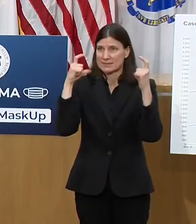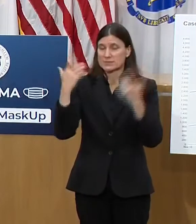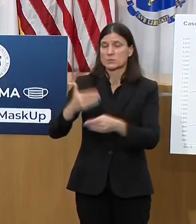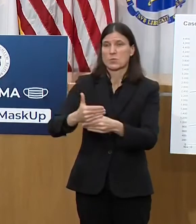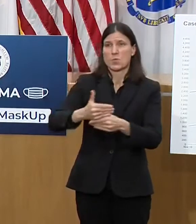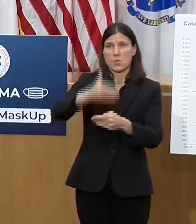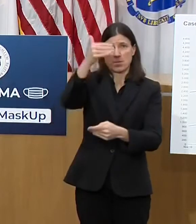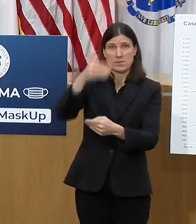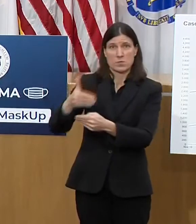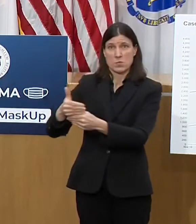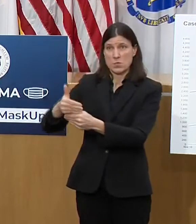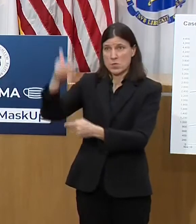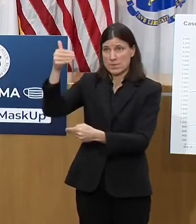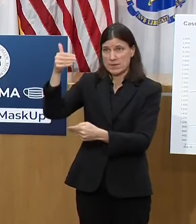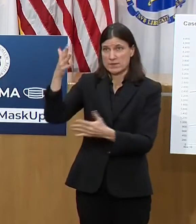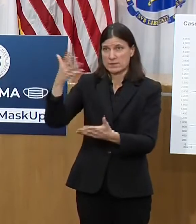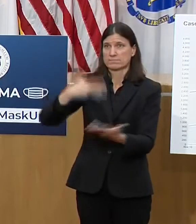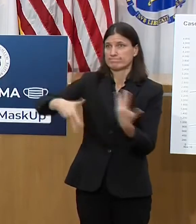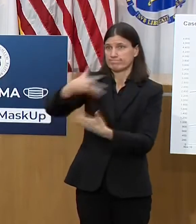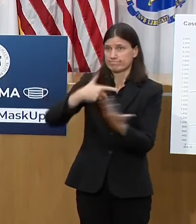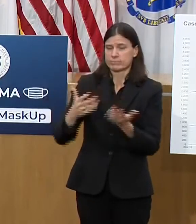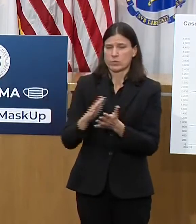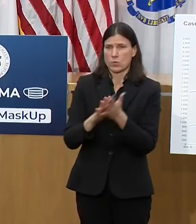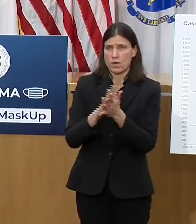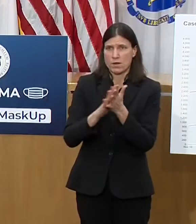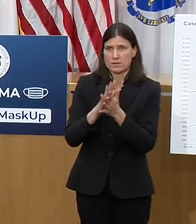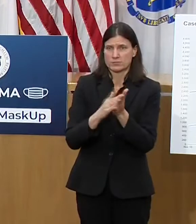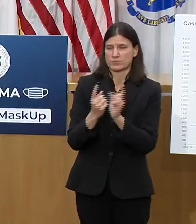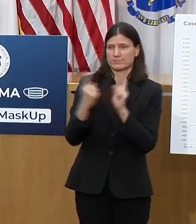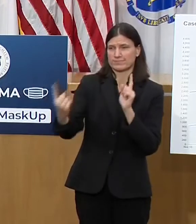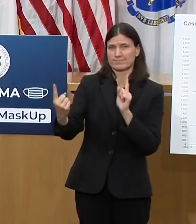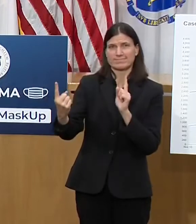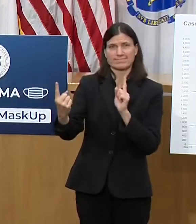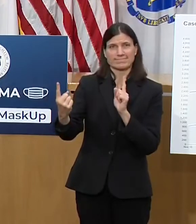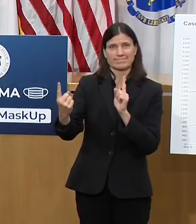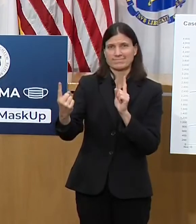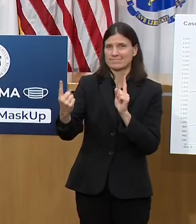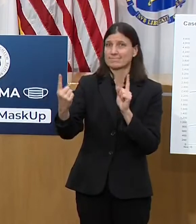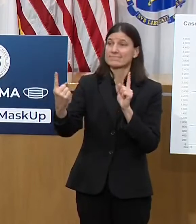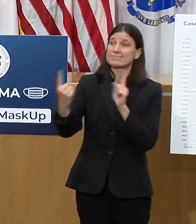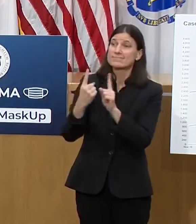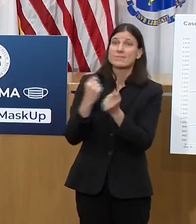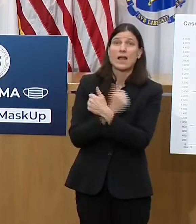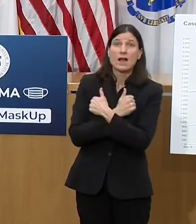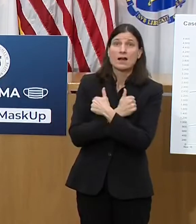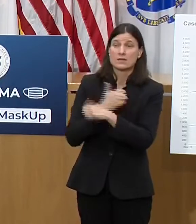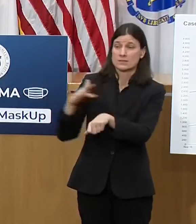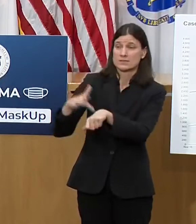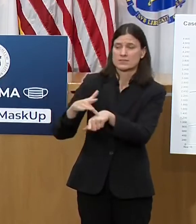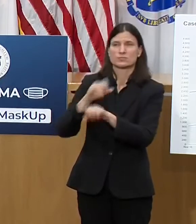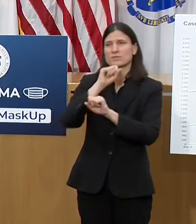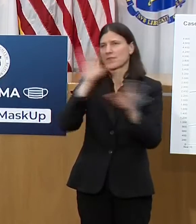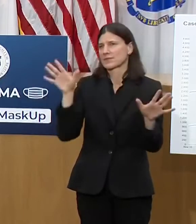They should use good hygiene. They should distance, if they can,